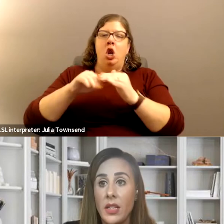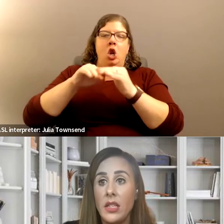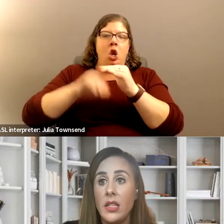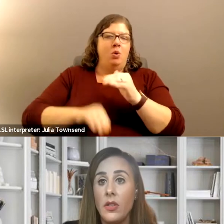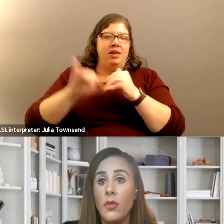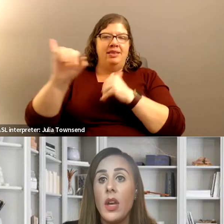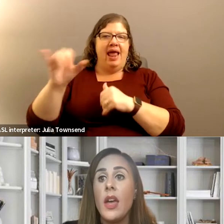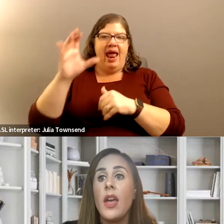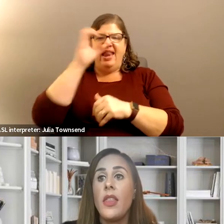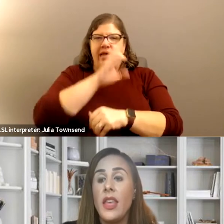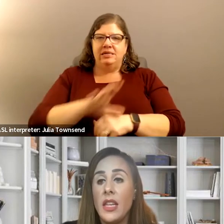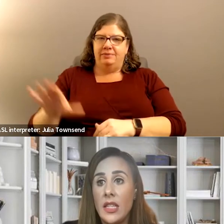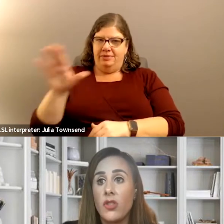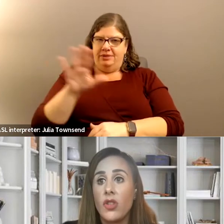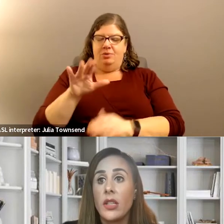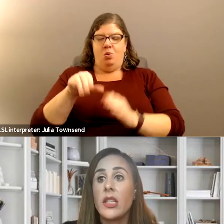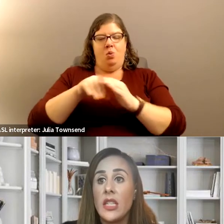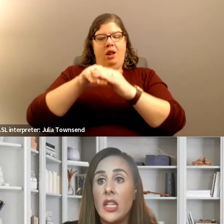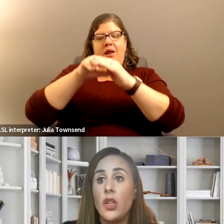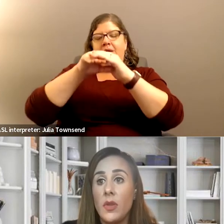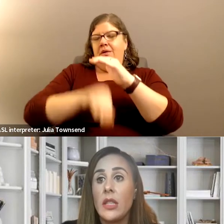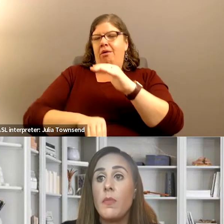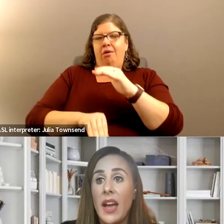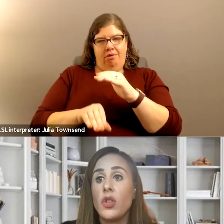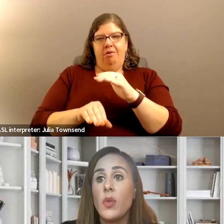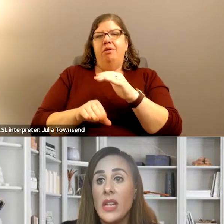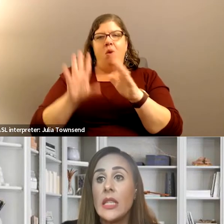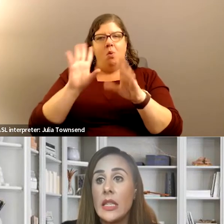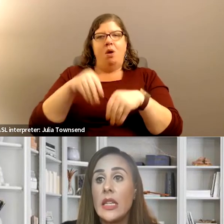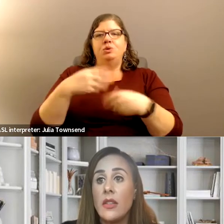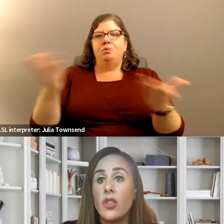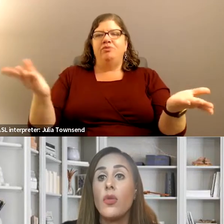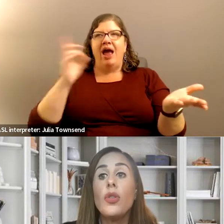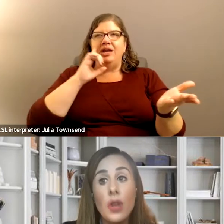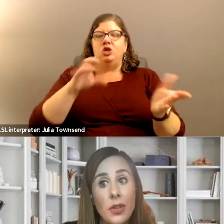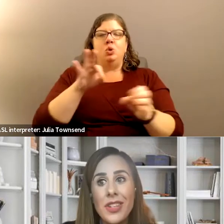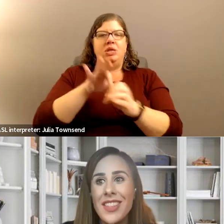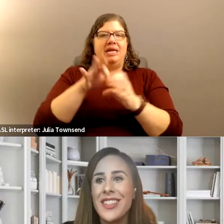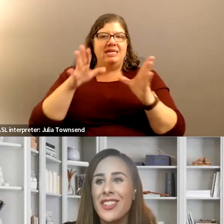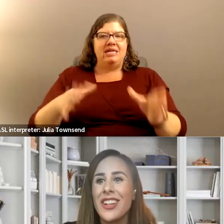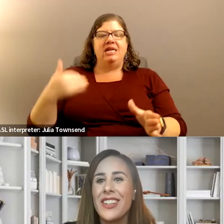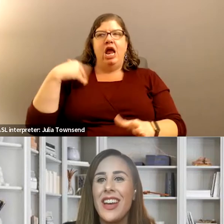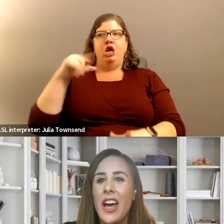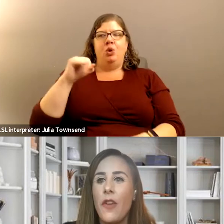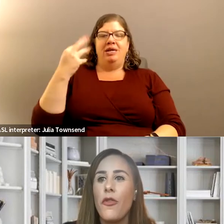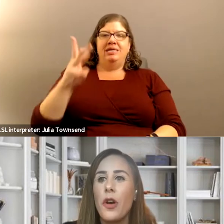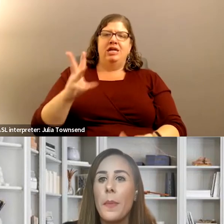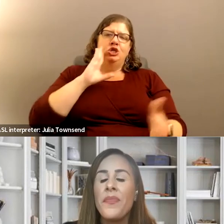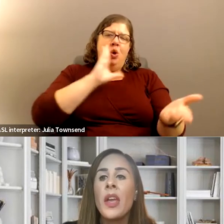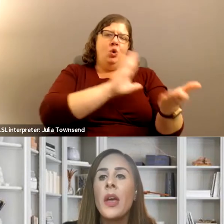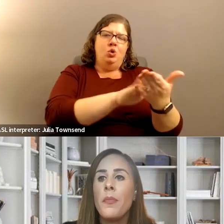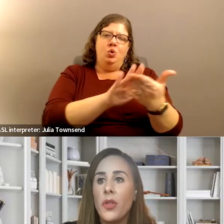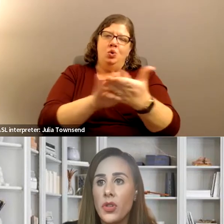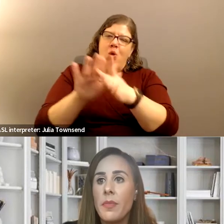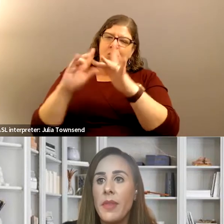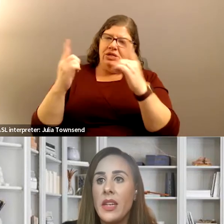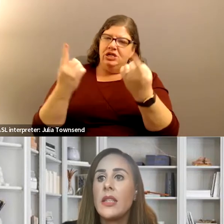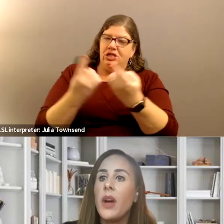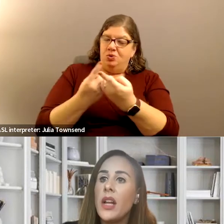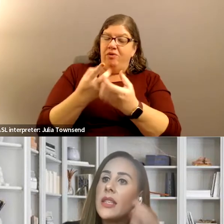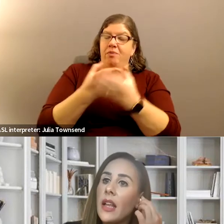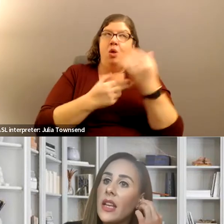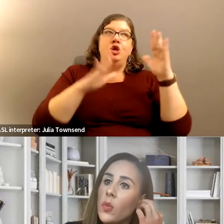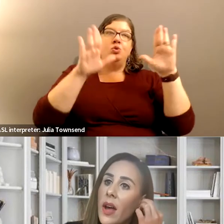provided to the district's constituents back in 2016. So, kudos to the district for both the